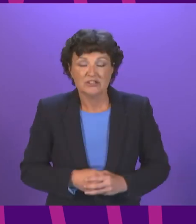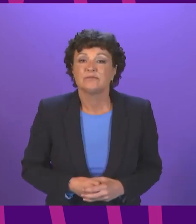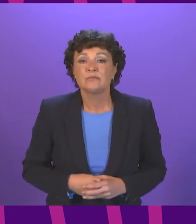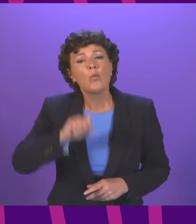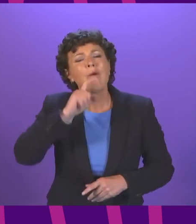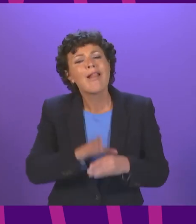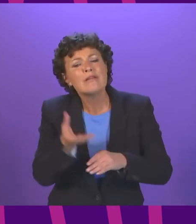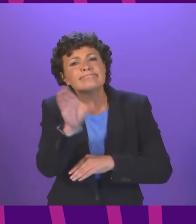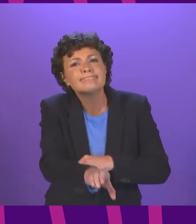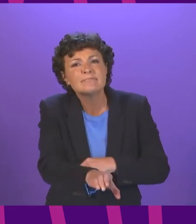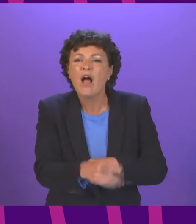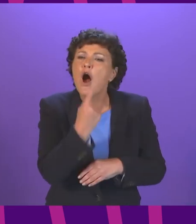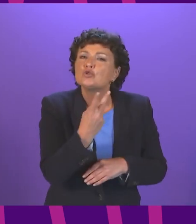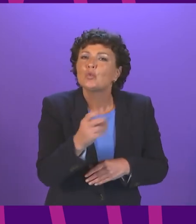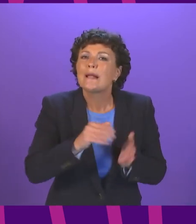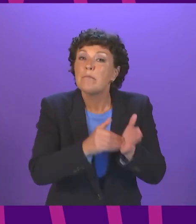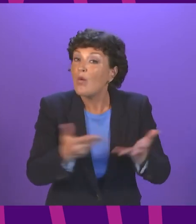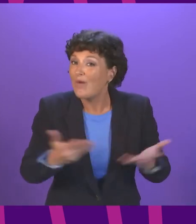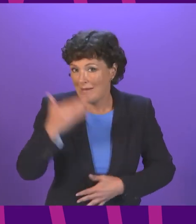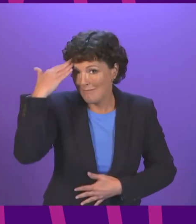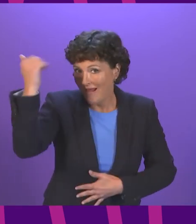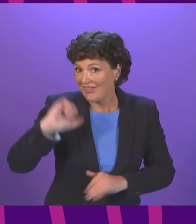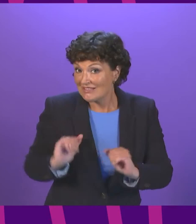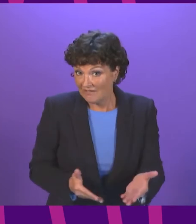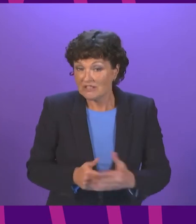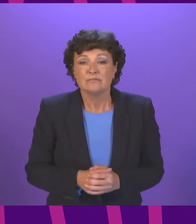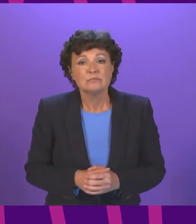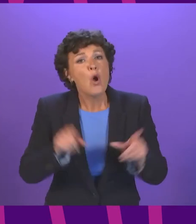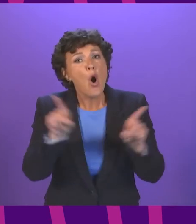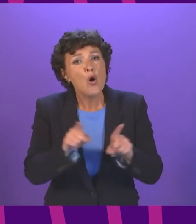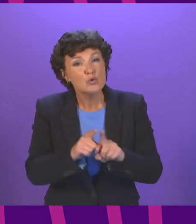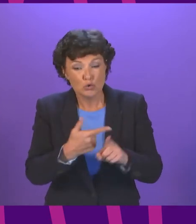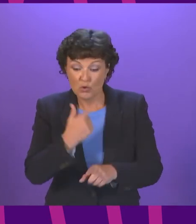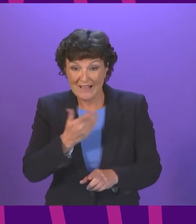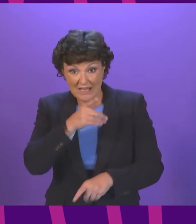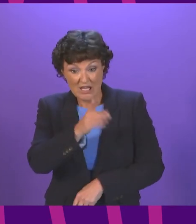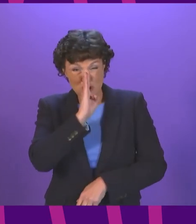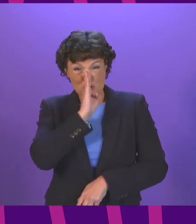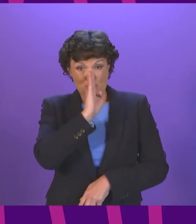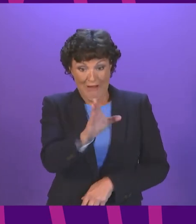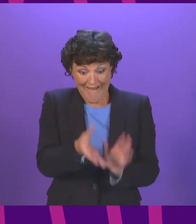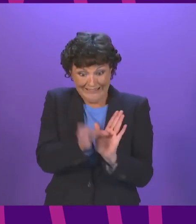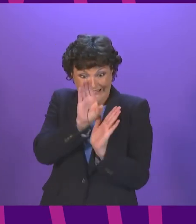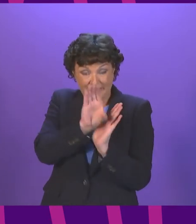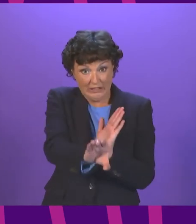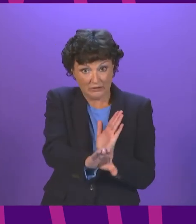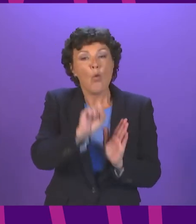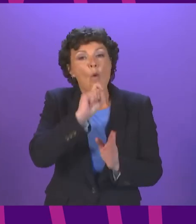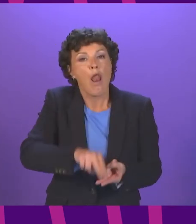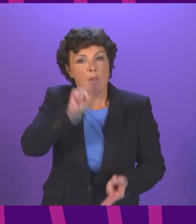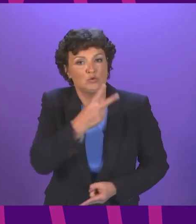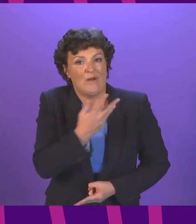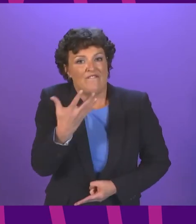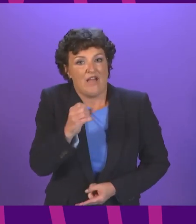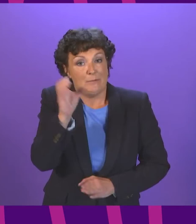million in mental health services and we will increase direct investment in mental health services by 25% over this term